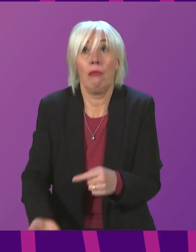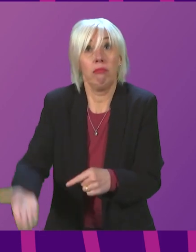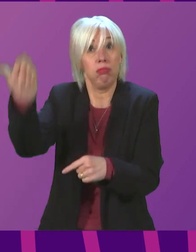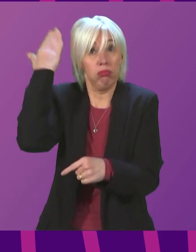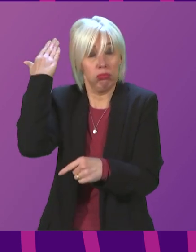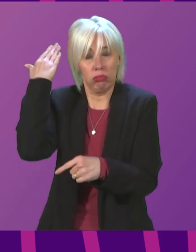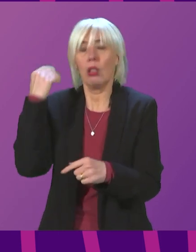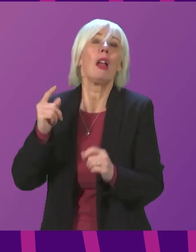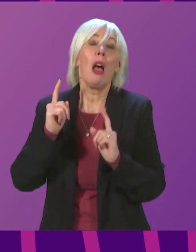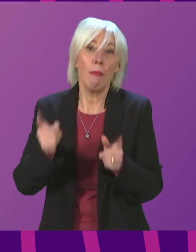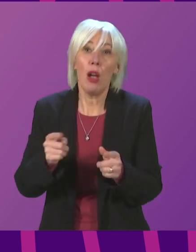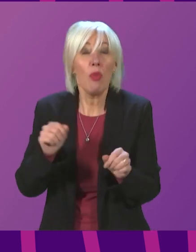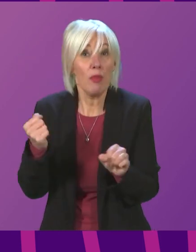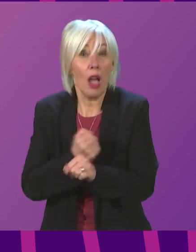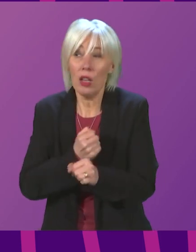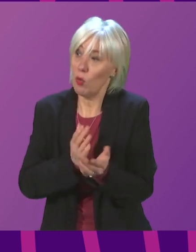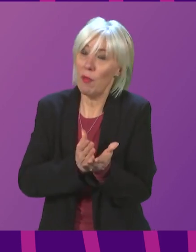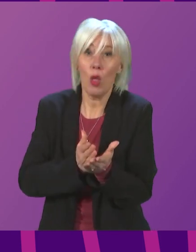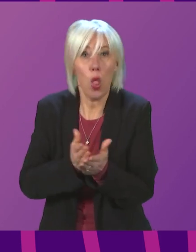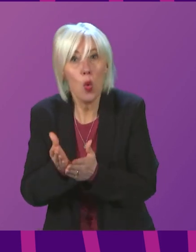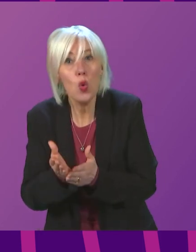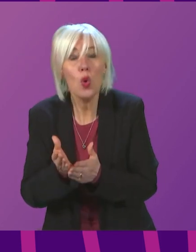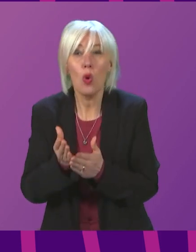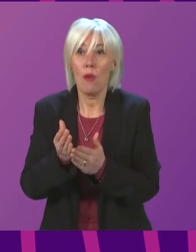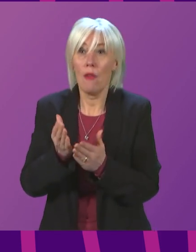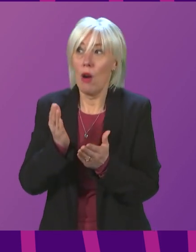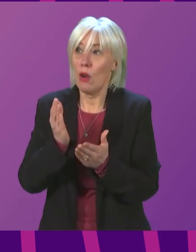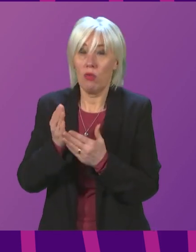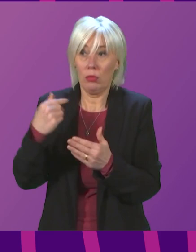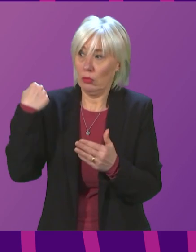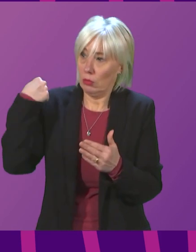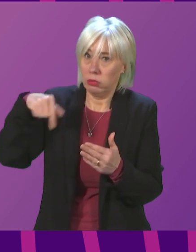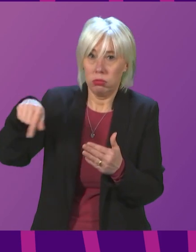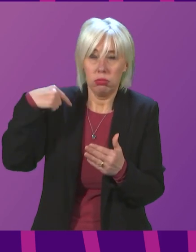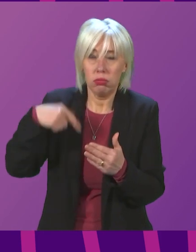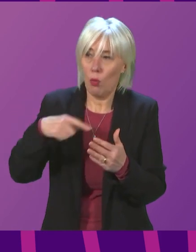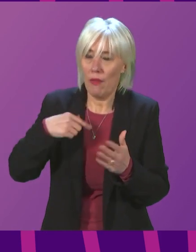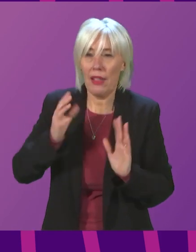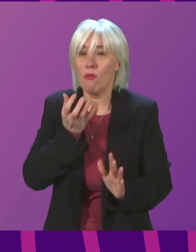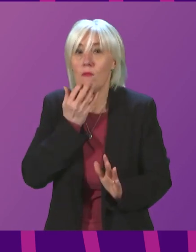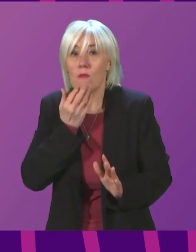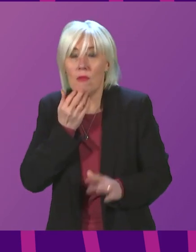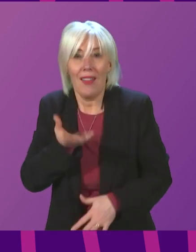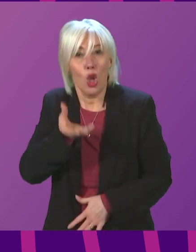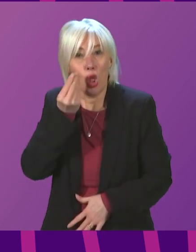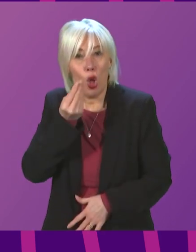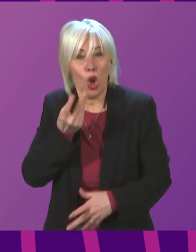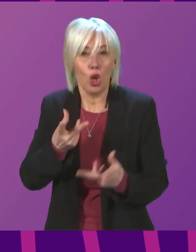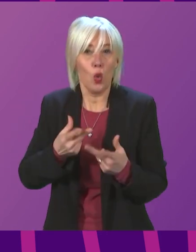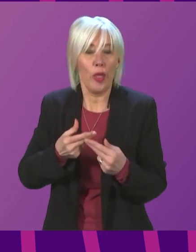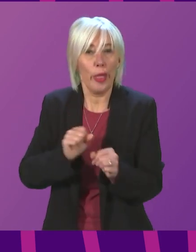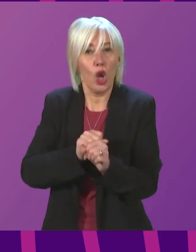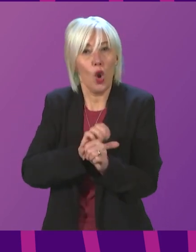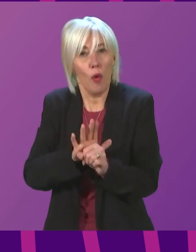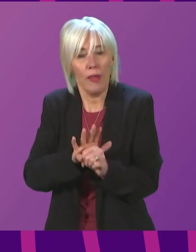pandemic, as we do, as we have been now for most of this year, actually, gradually learning to live with COVID in a